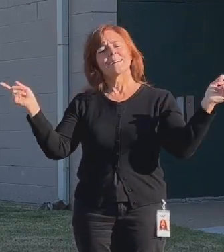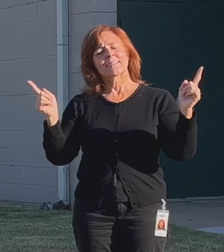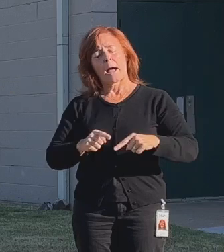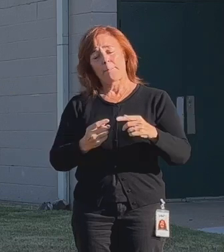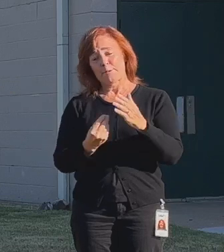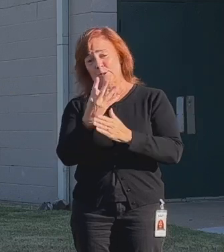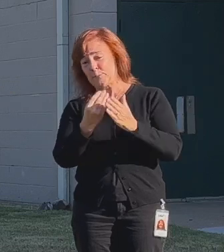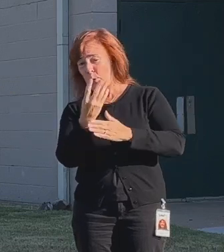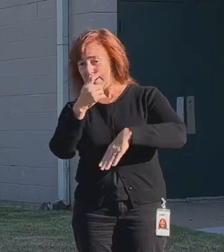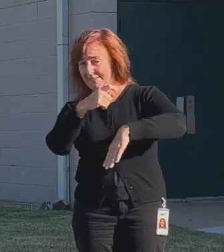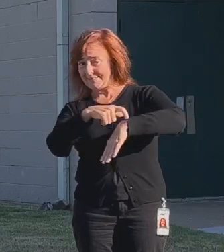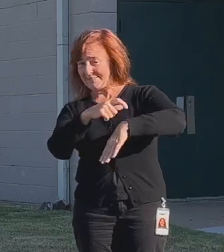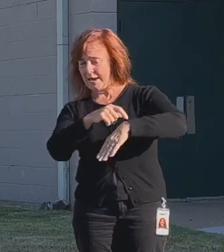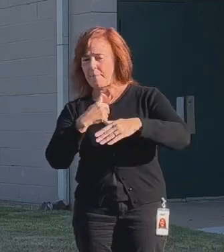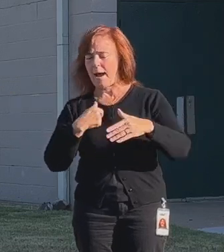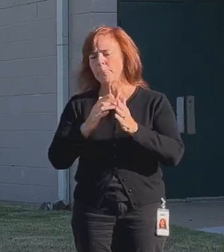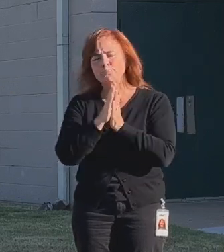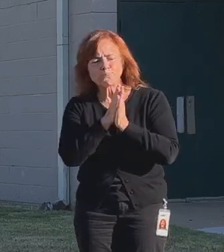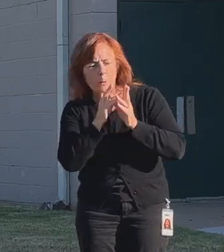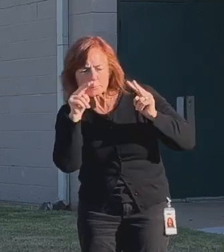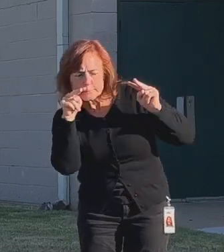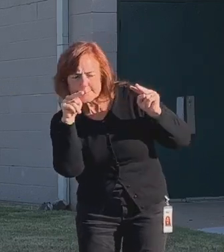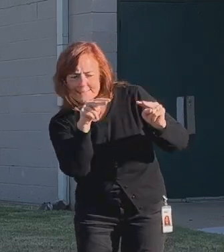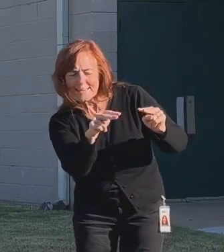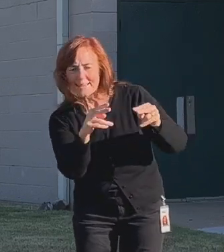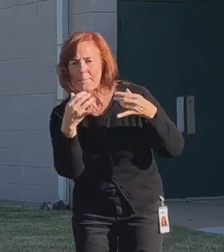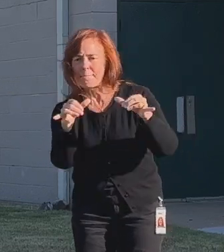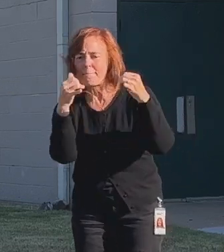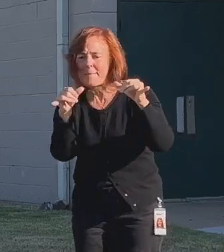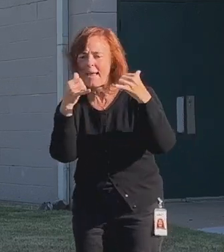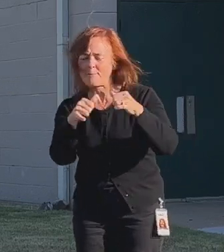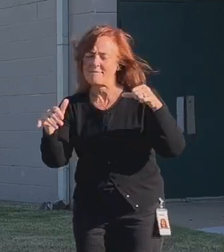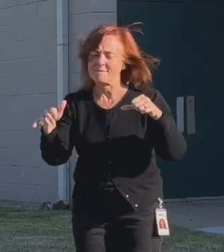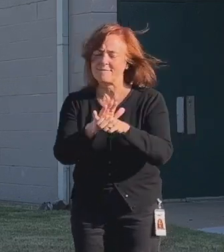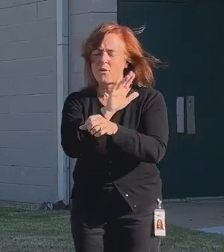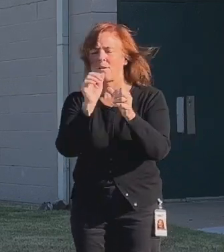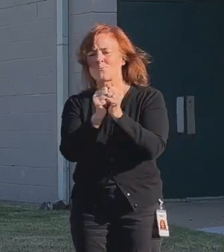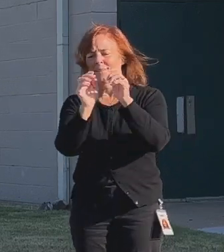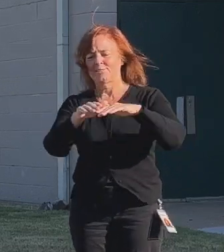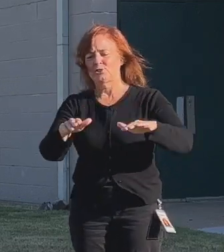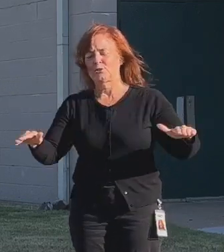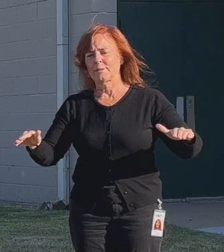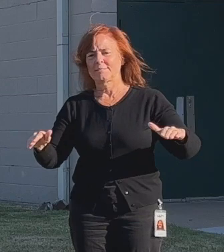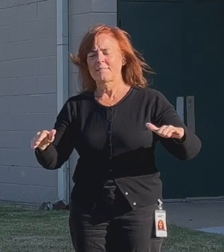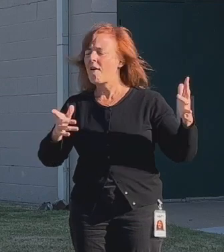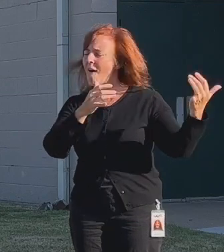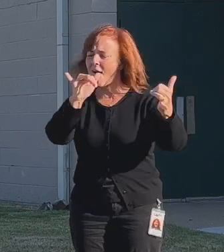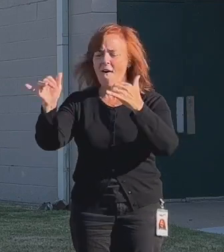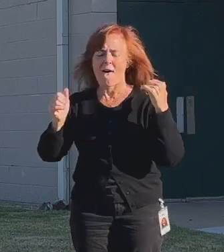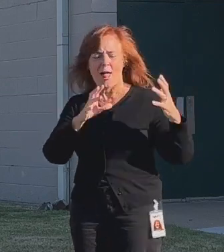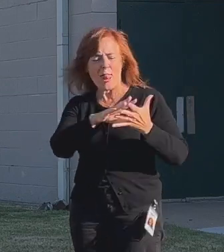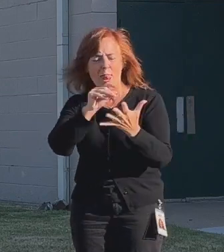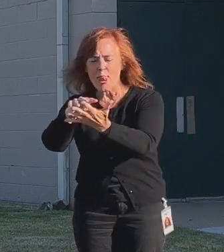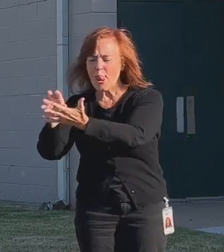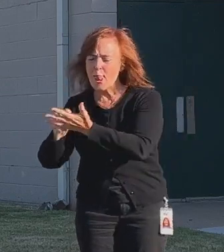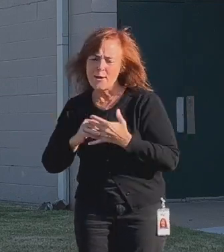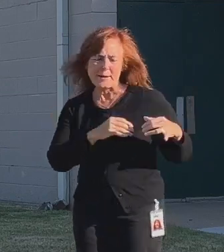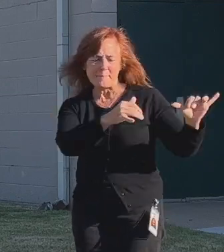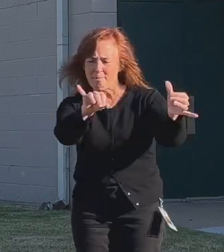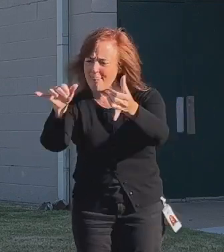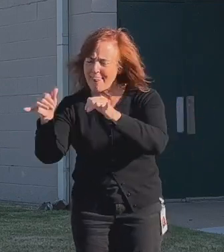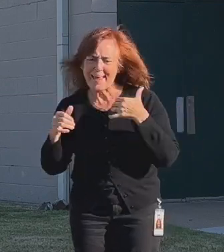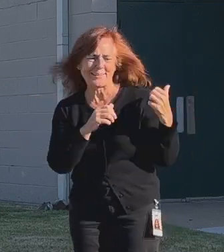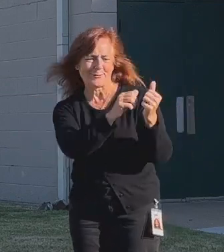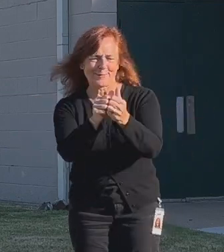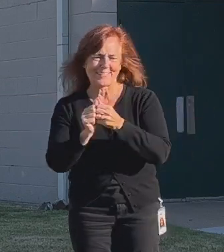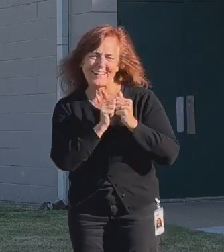springtime, I'm looking forward to seeing the playground filled with children all learning and playing together.